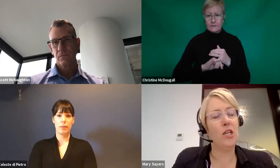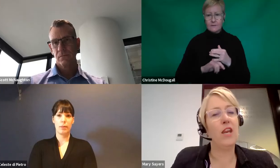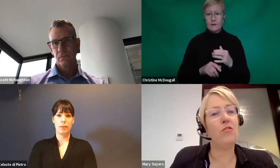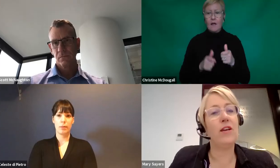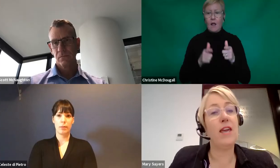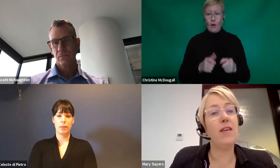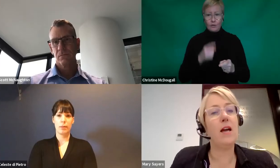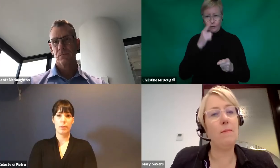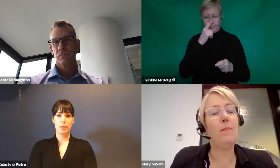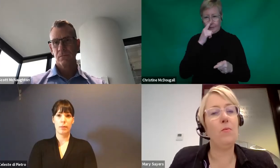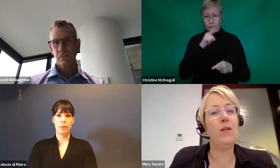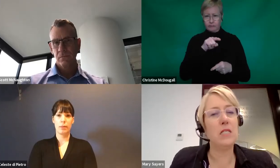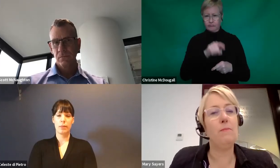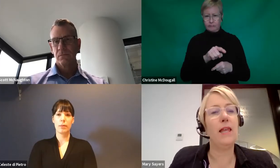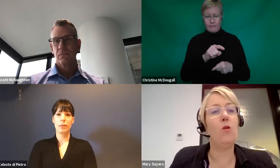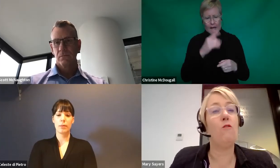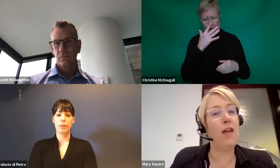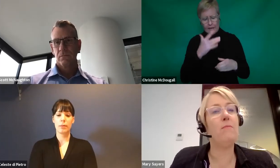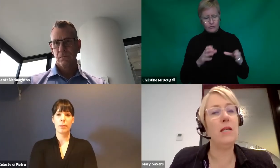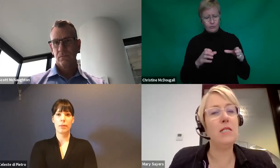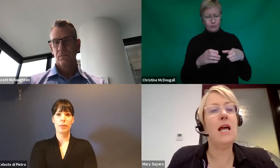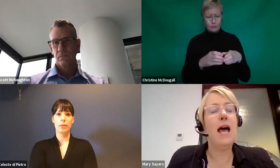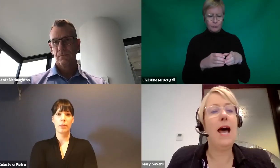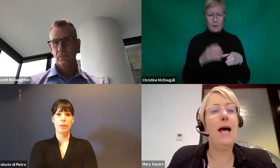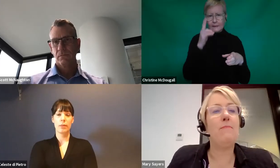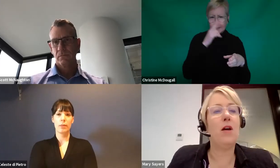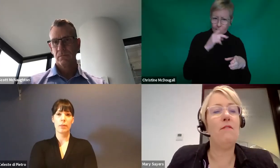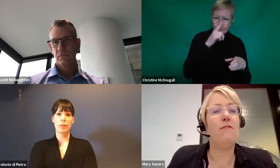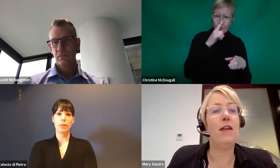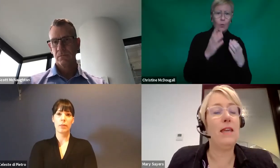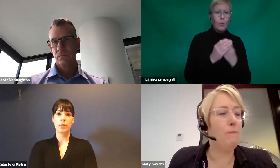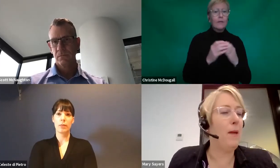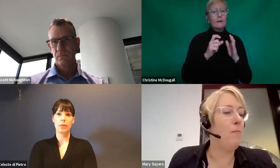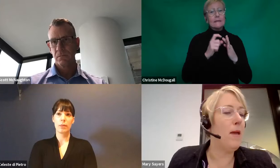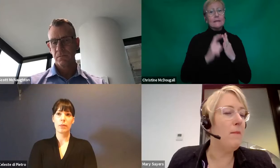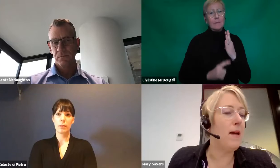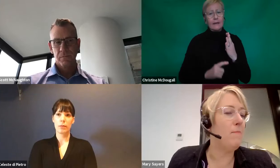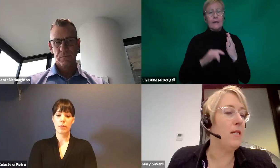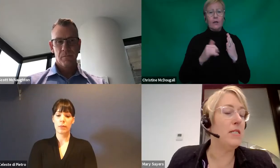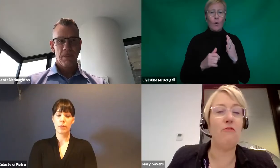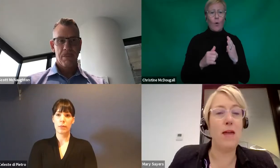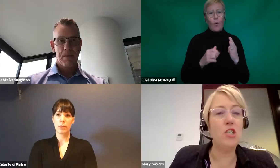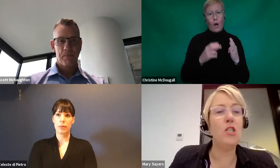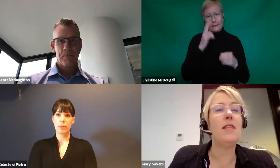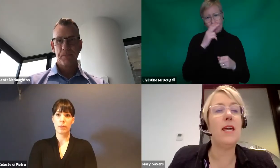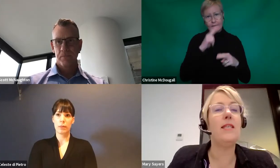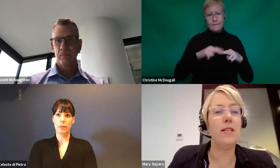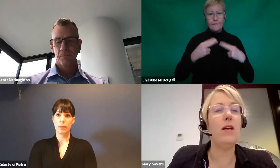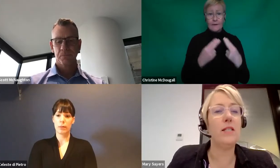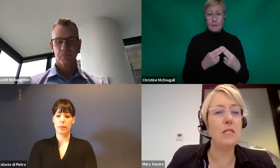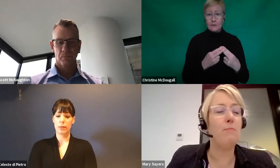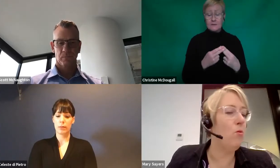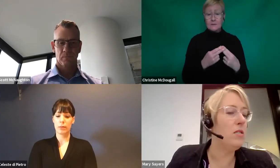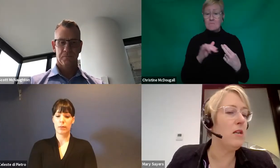this age category, either young people with disability or families of young people, many may be self-managing their